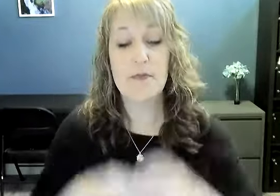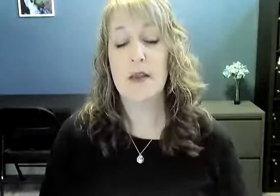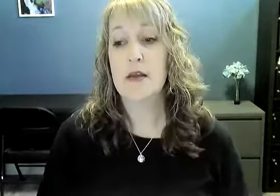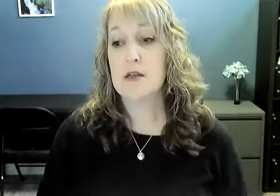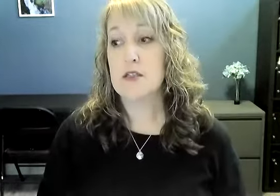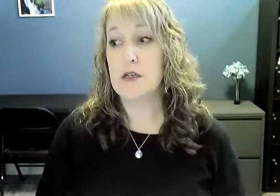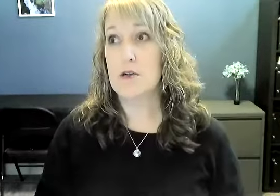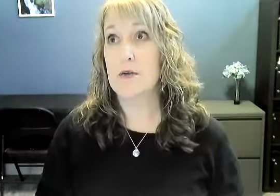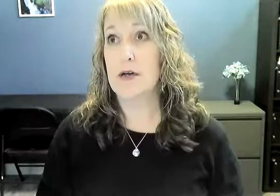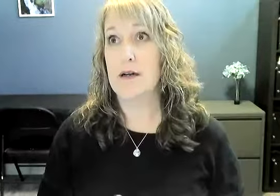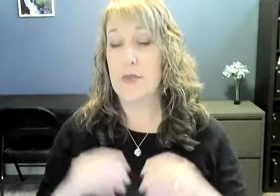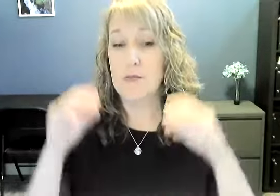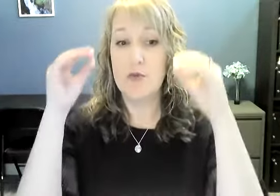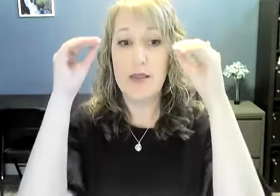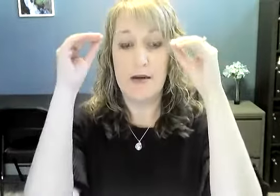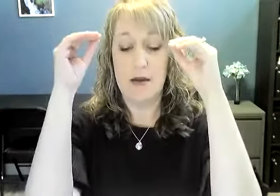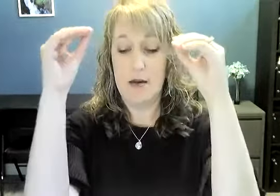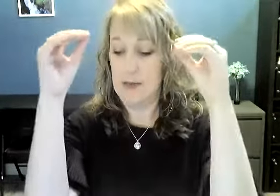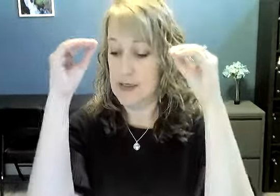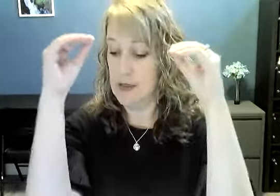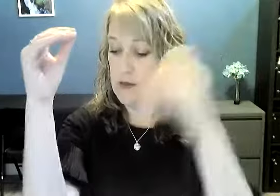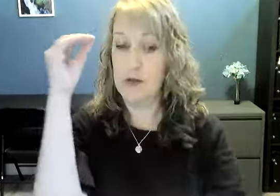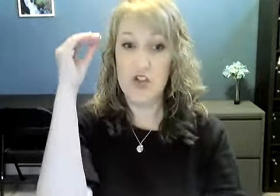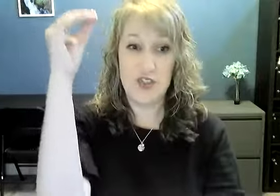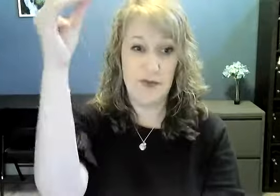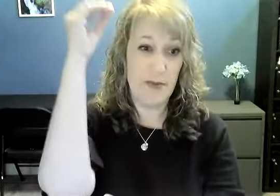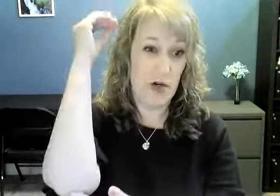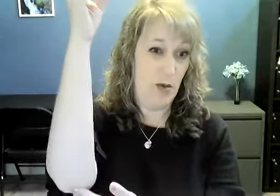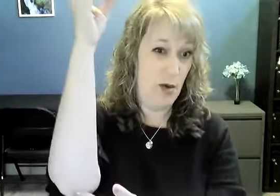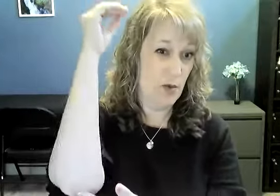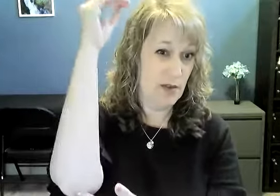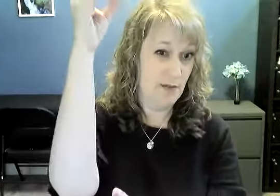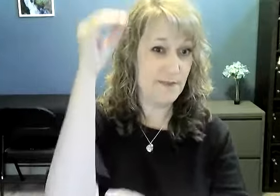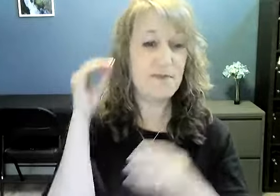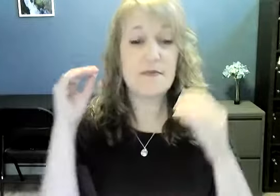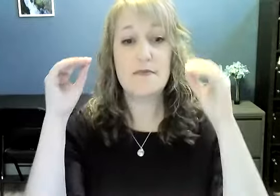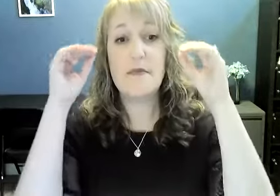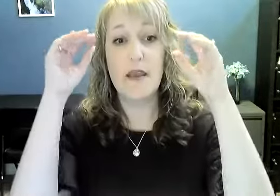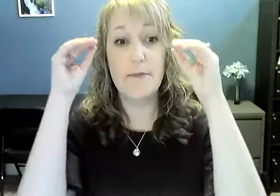Teach. So the movement there comes just from your elbows. Okay.